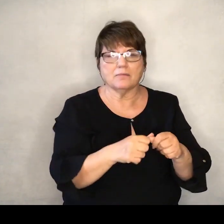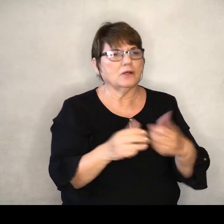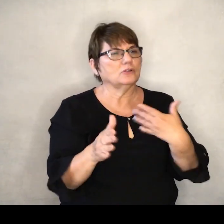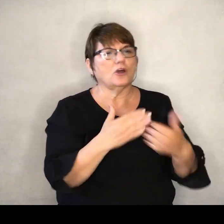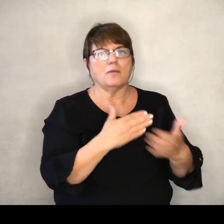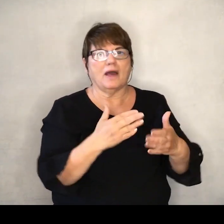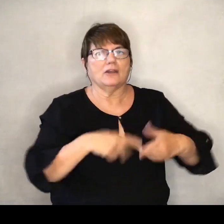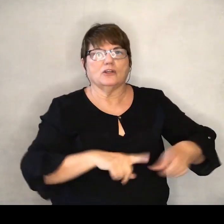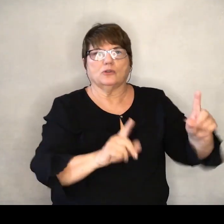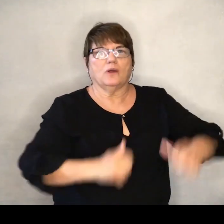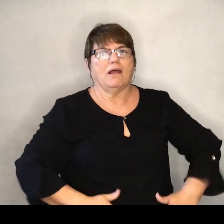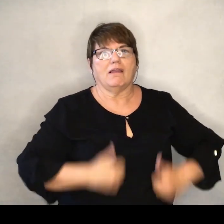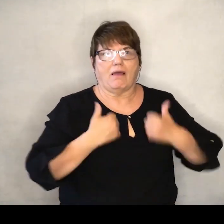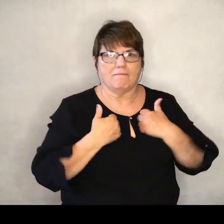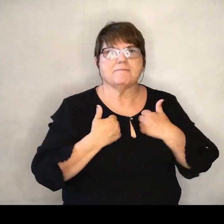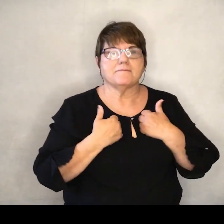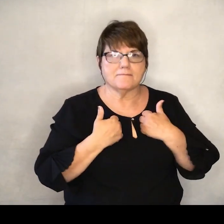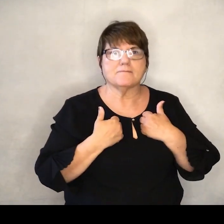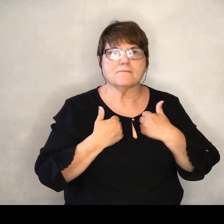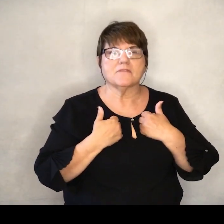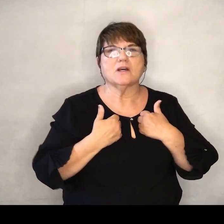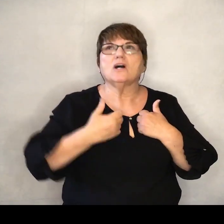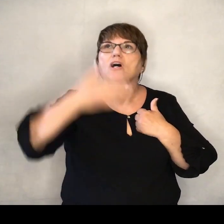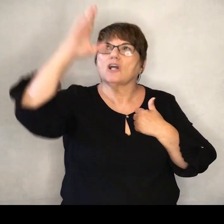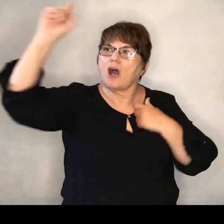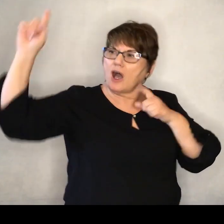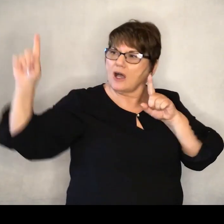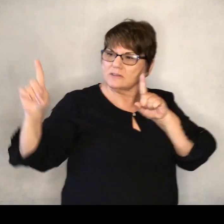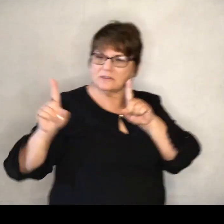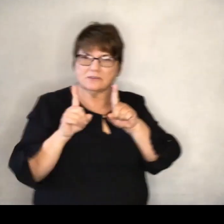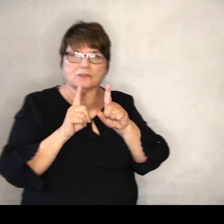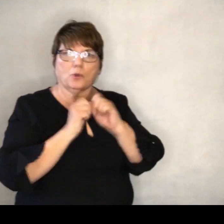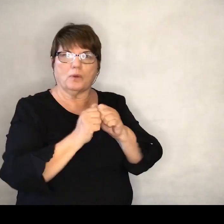are on our journey. God is with us.